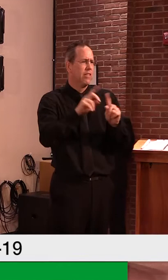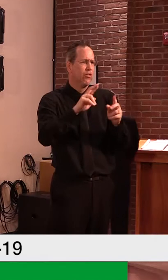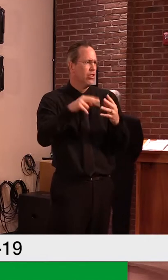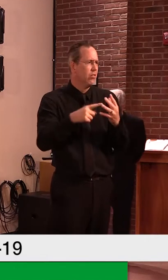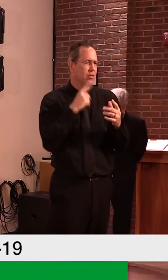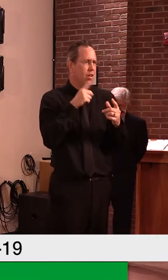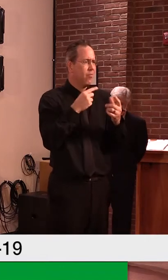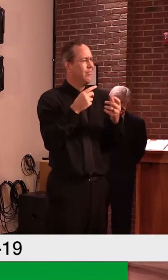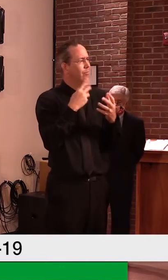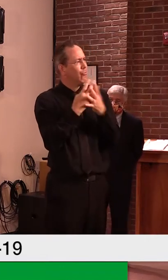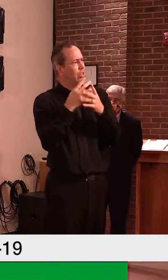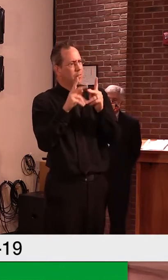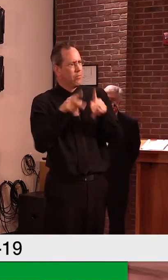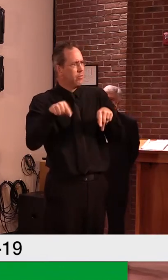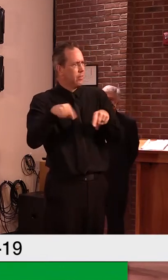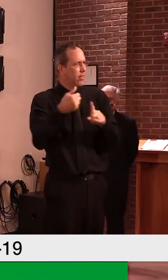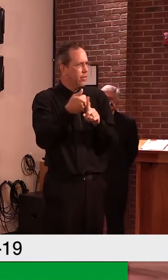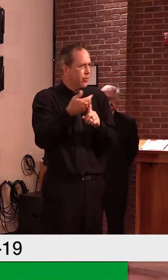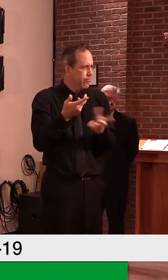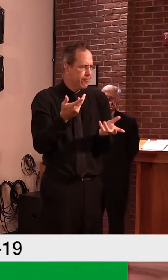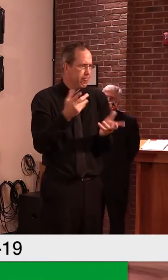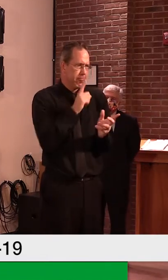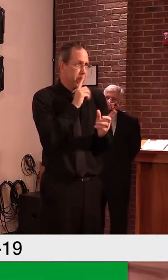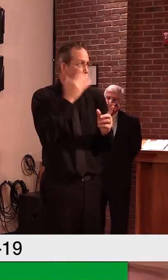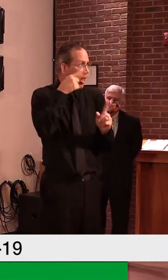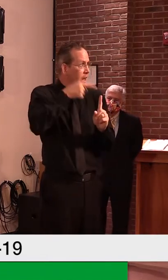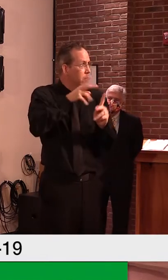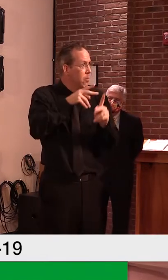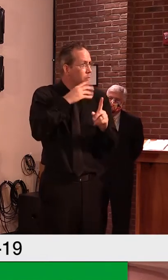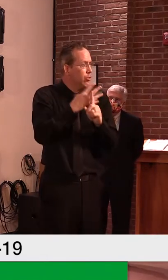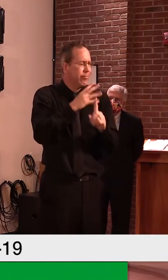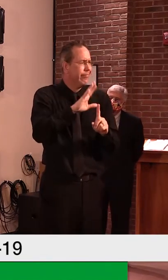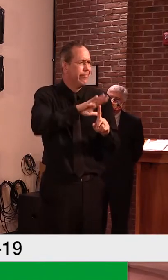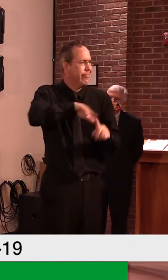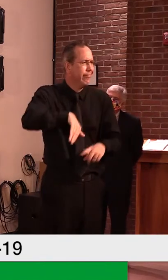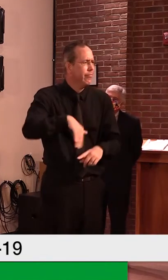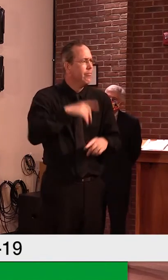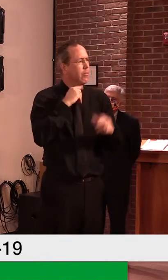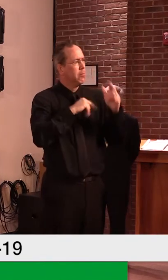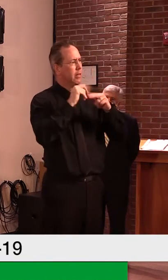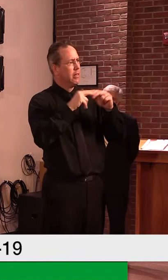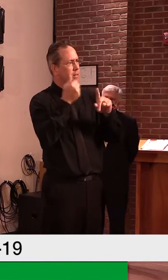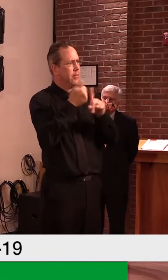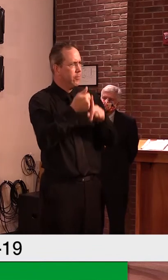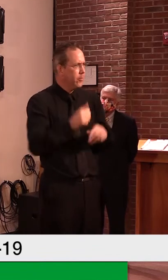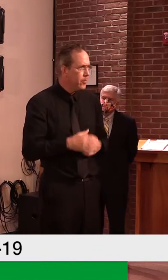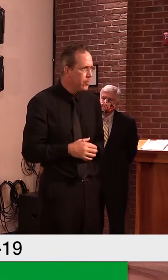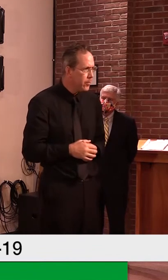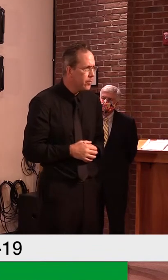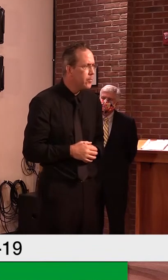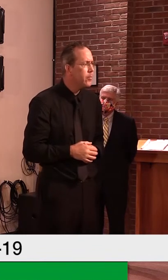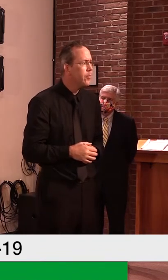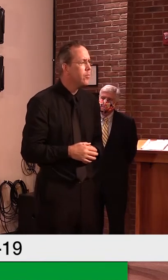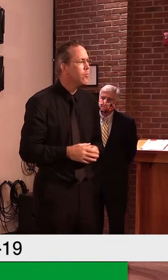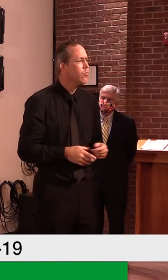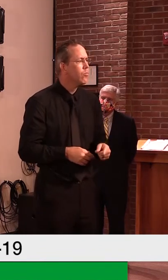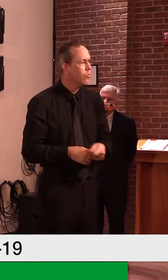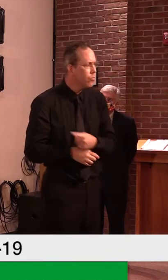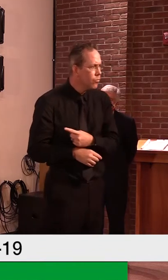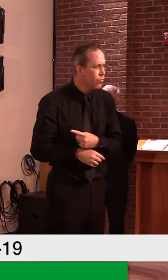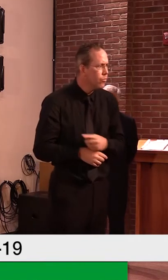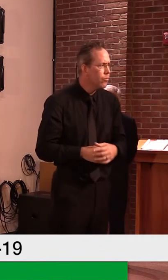and the offenses. I see. So it's more, more, more for modernization. Um, from our standpoint, yes,